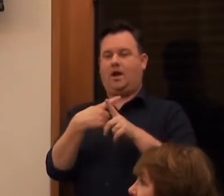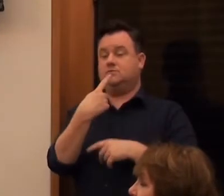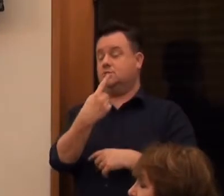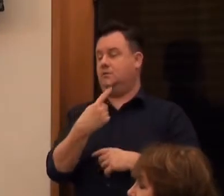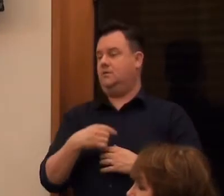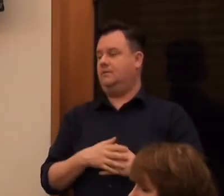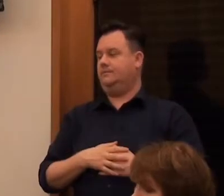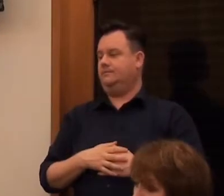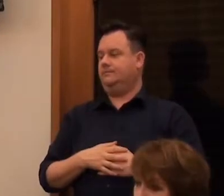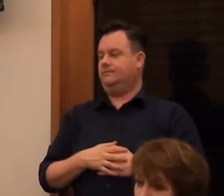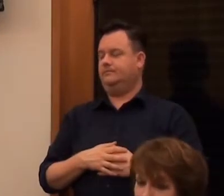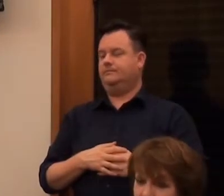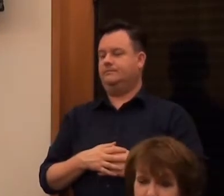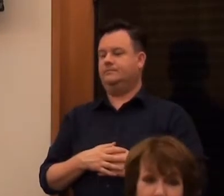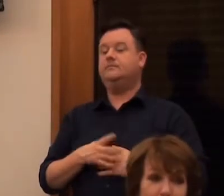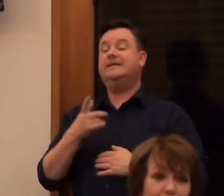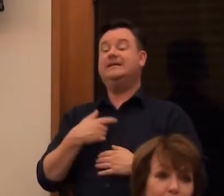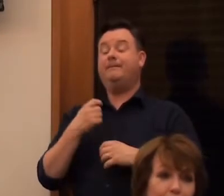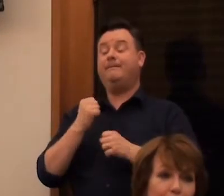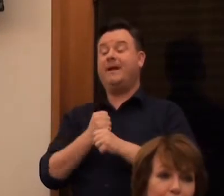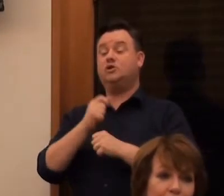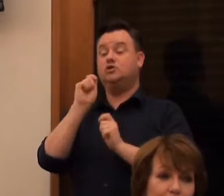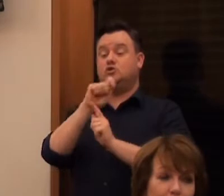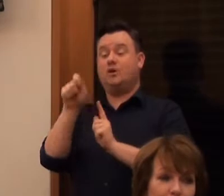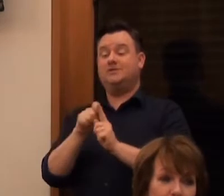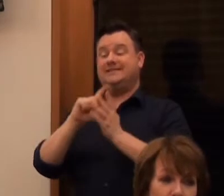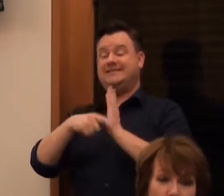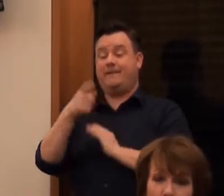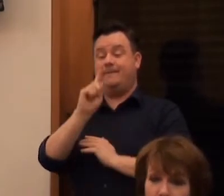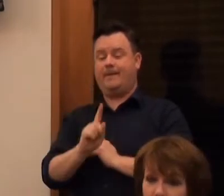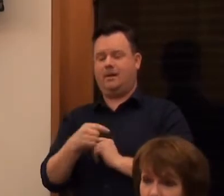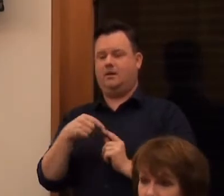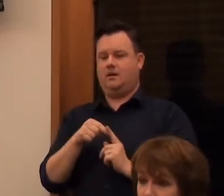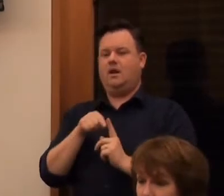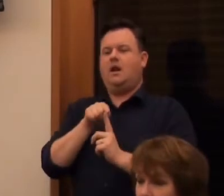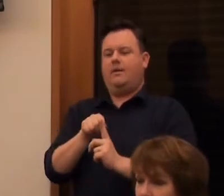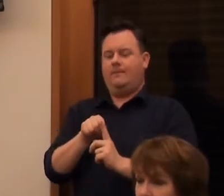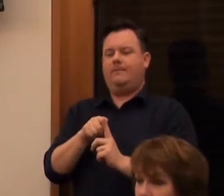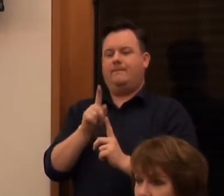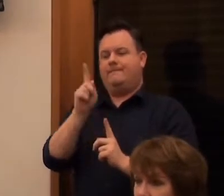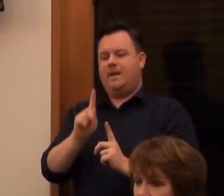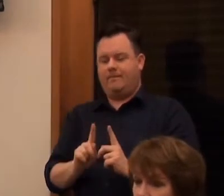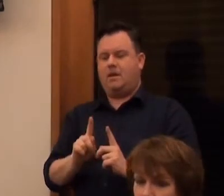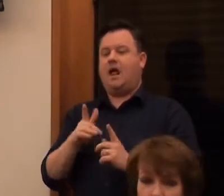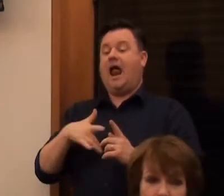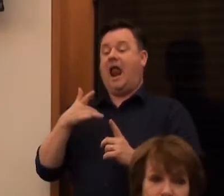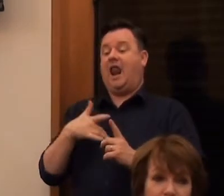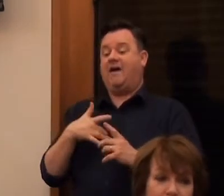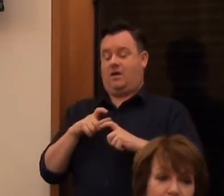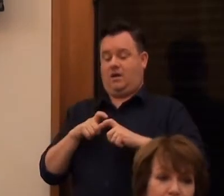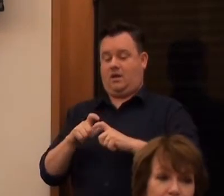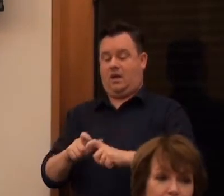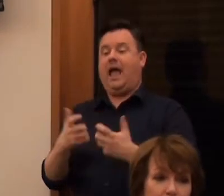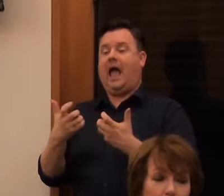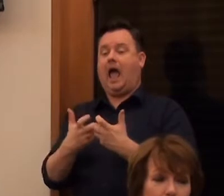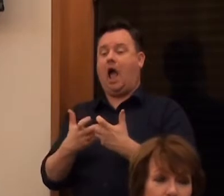making this sculpture of disabled people. I made sculptures of people who were kept alive by drugs. So this idea